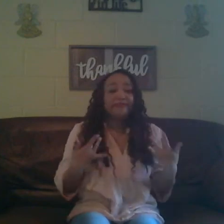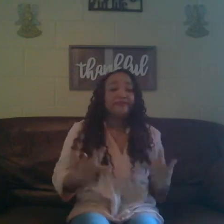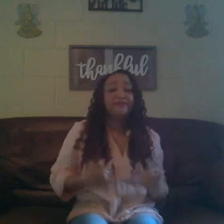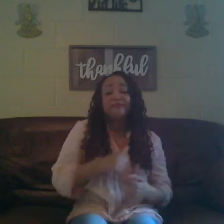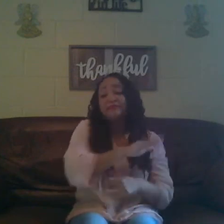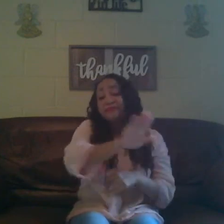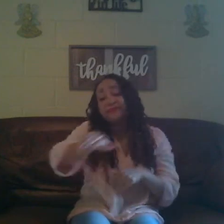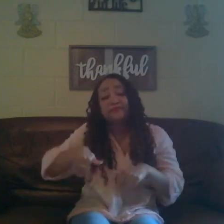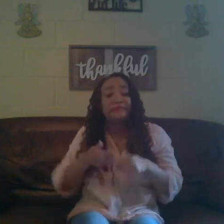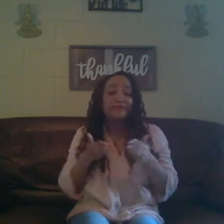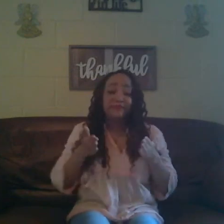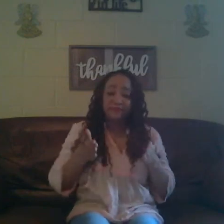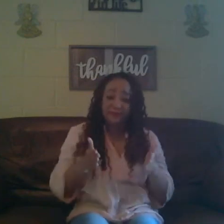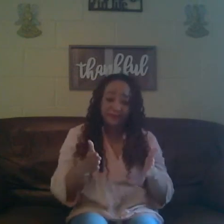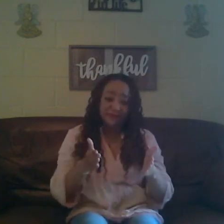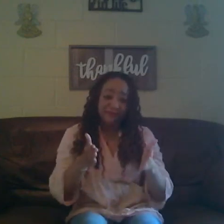heart all the way